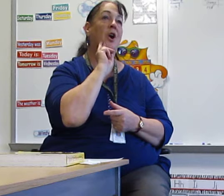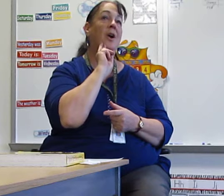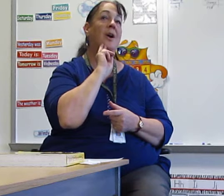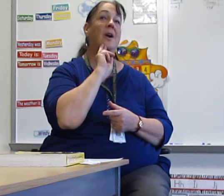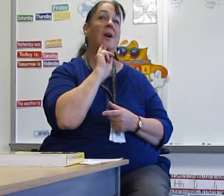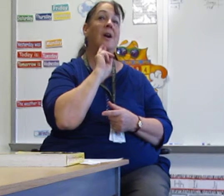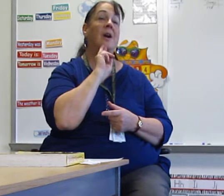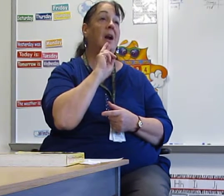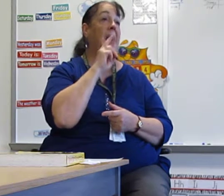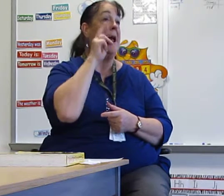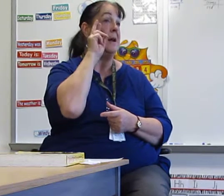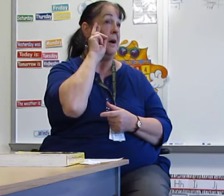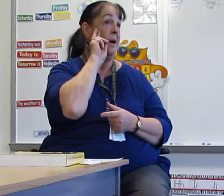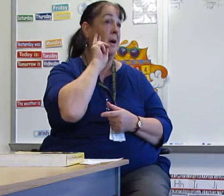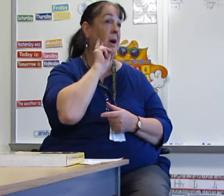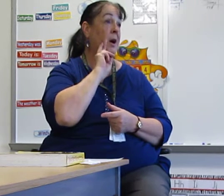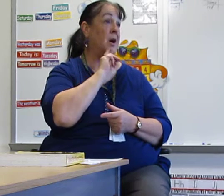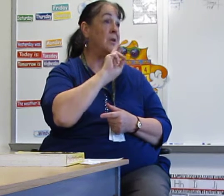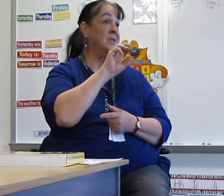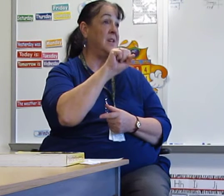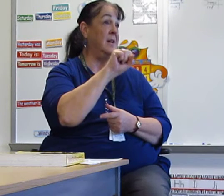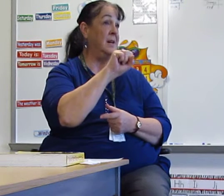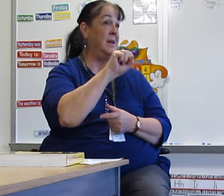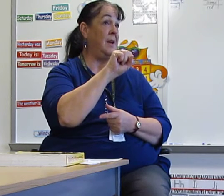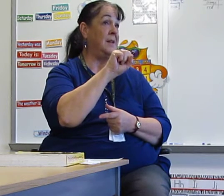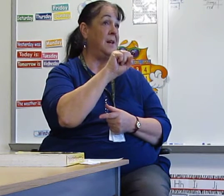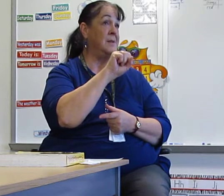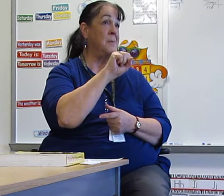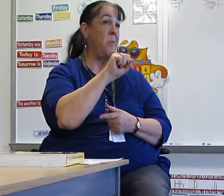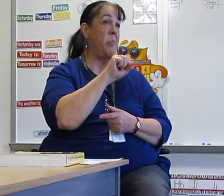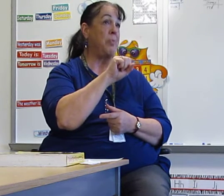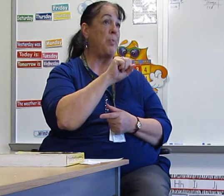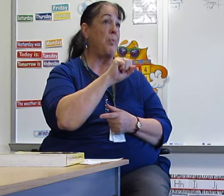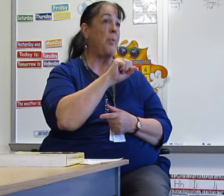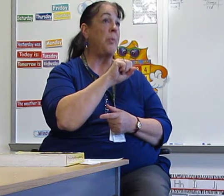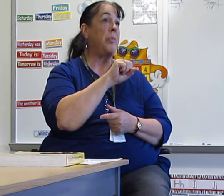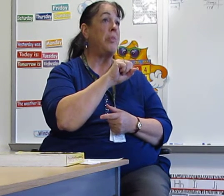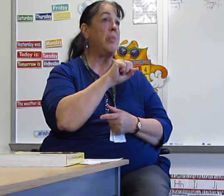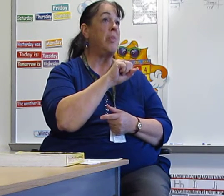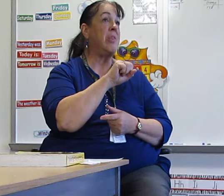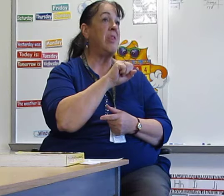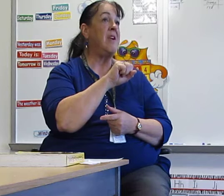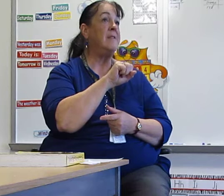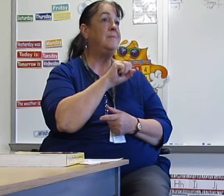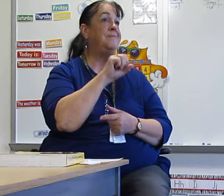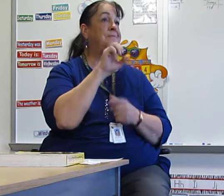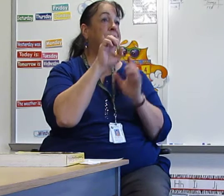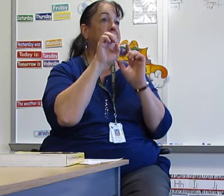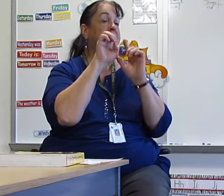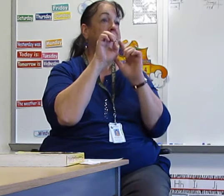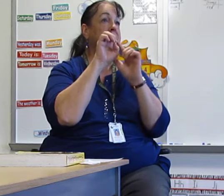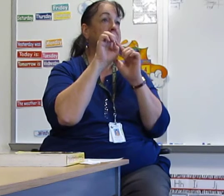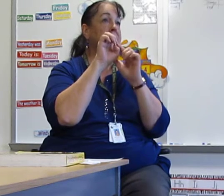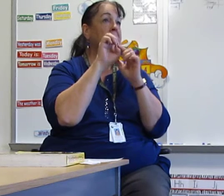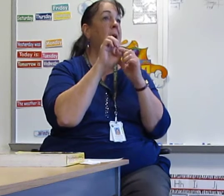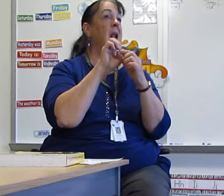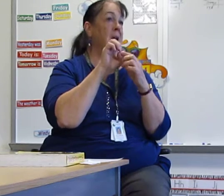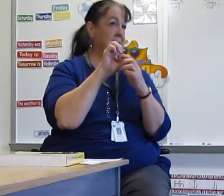Bradley. And hers. Yeah. A lot of